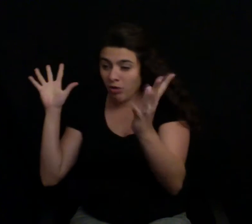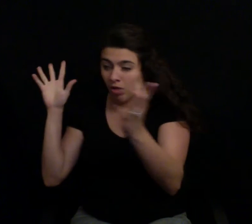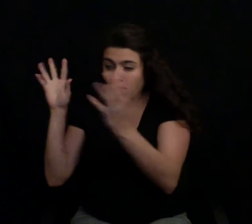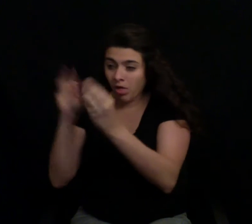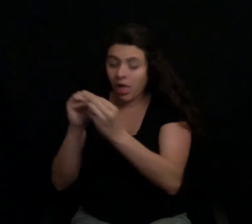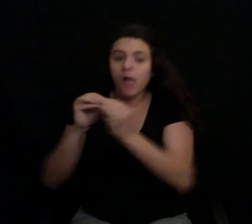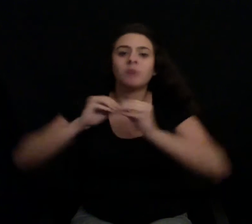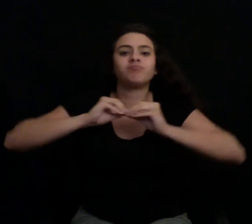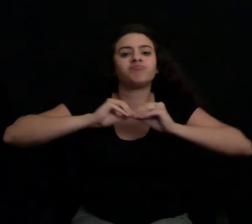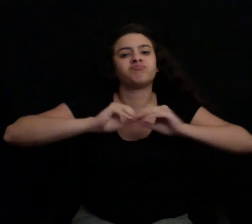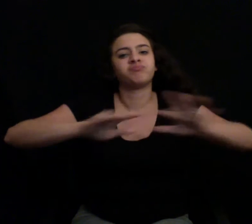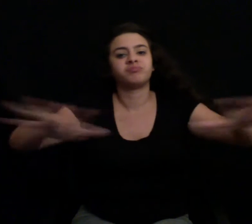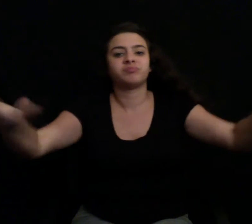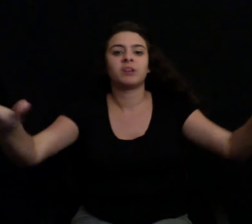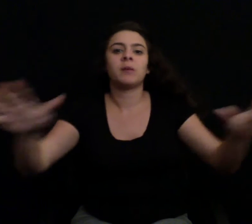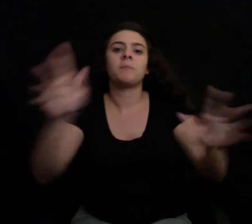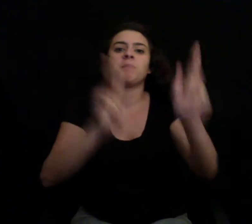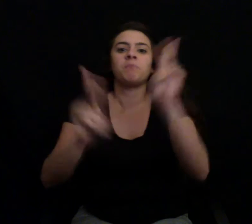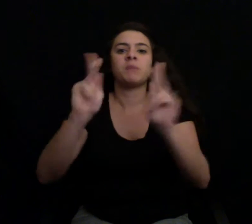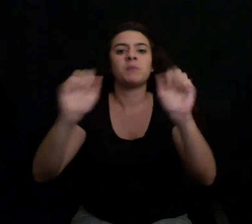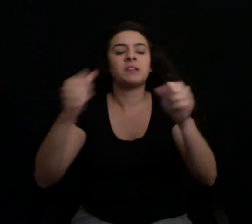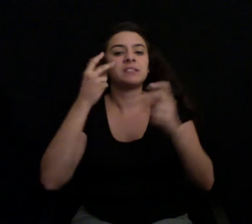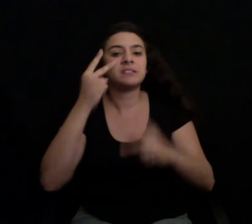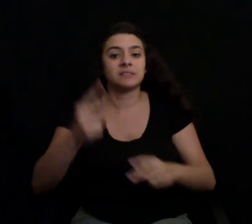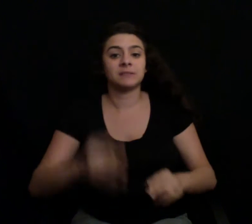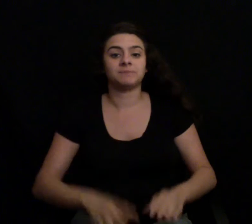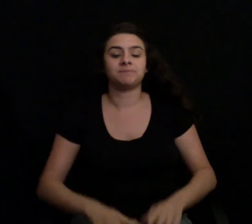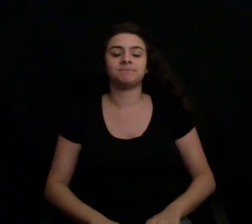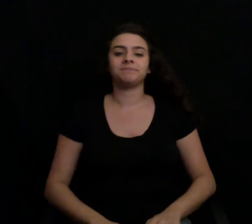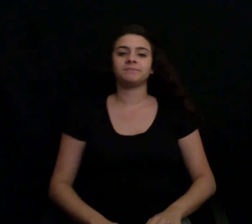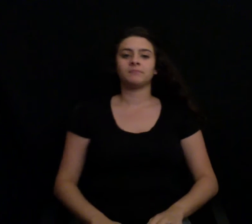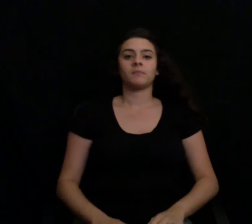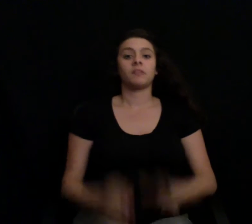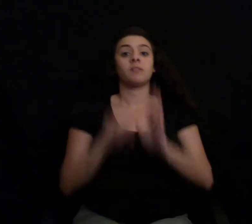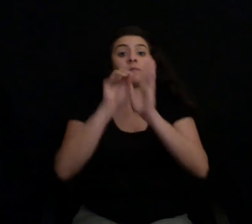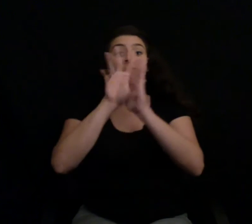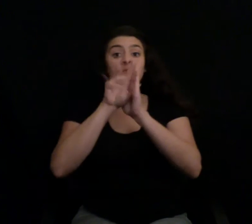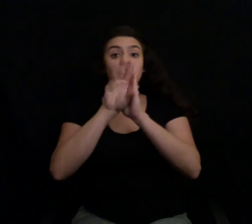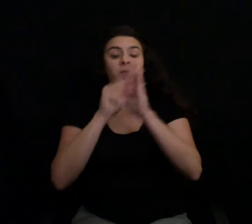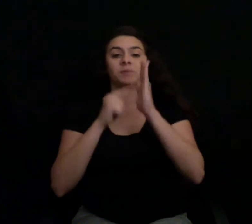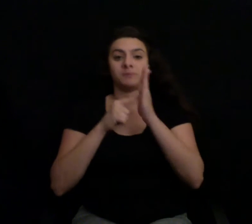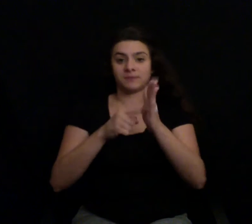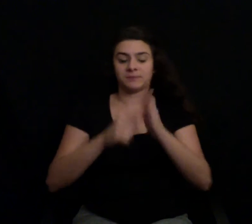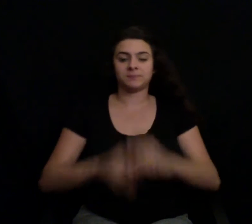Craig has no control over the health or genetics of the chicks that are delivered to him by Purdue.